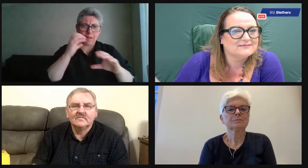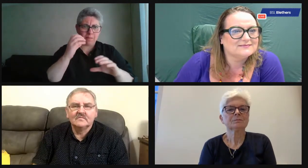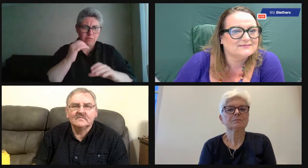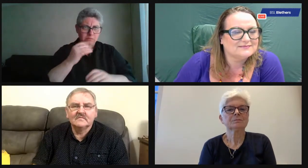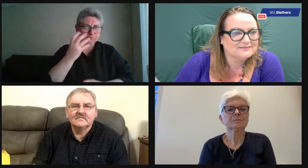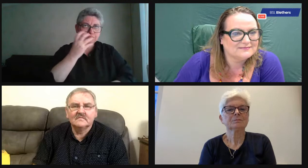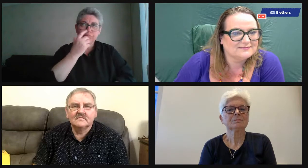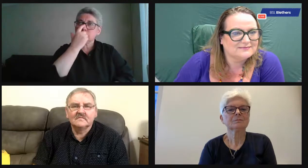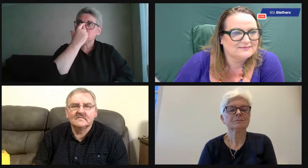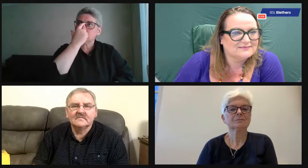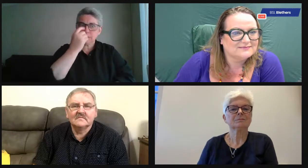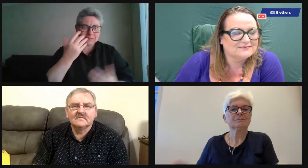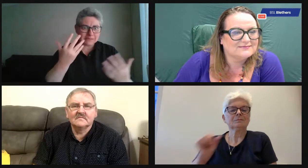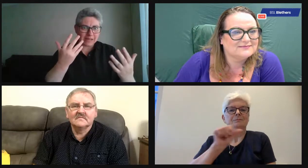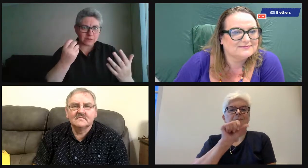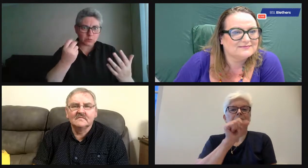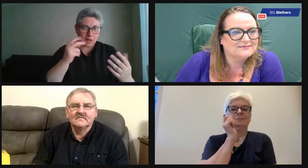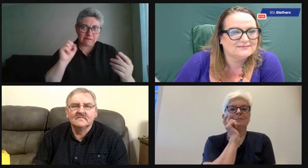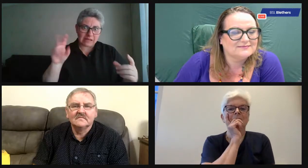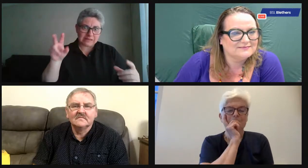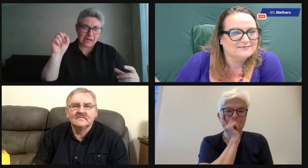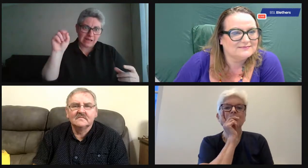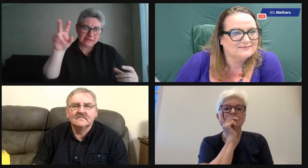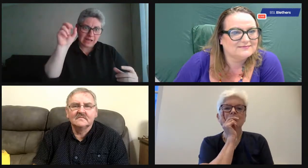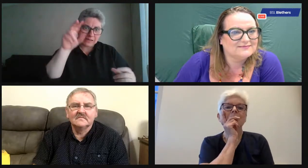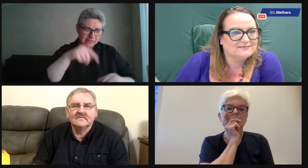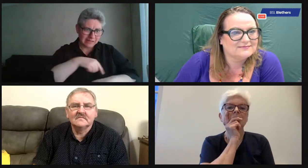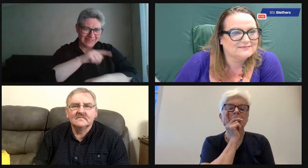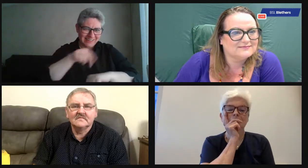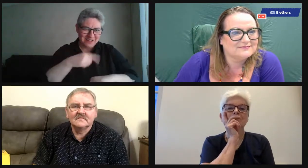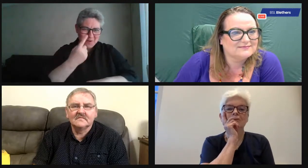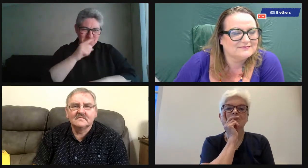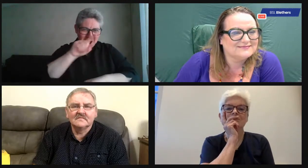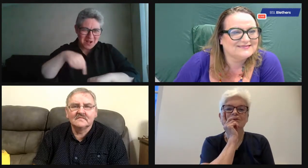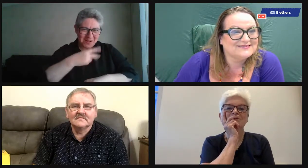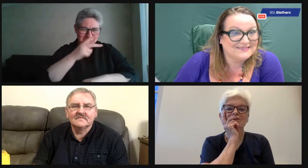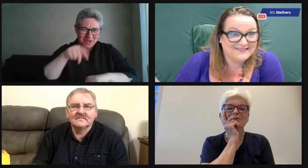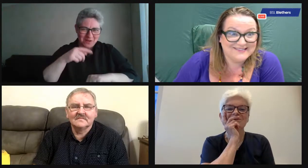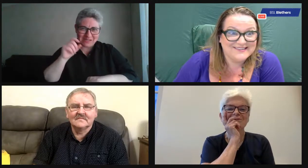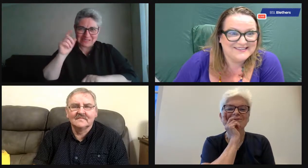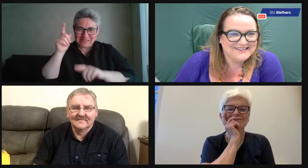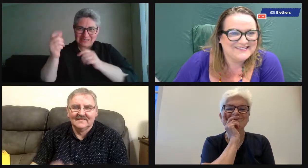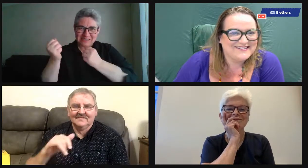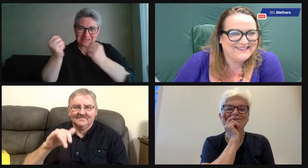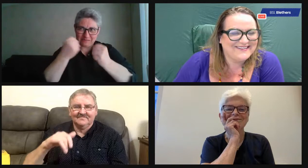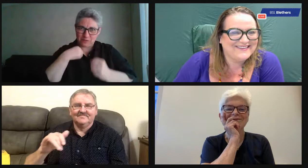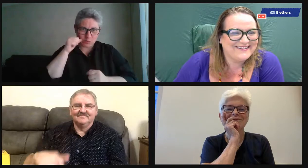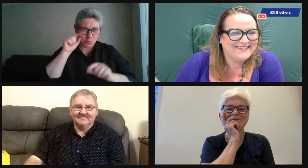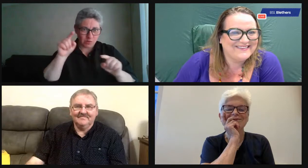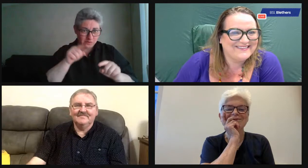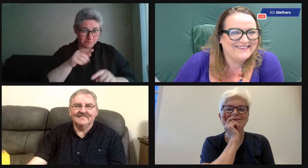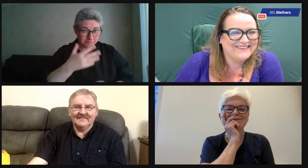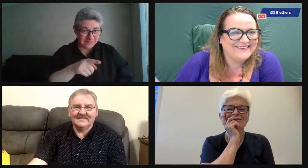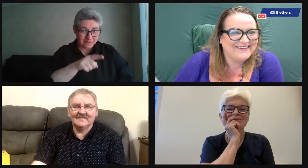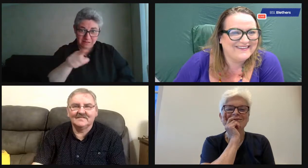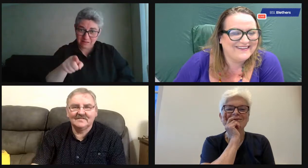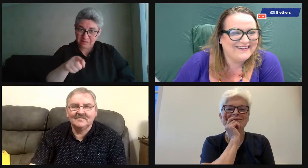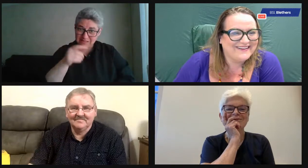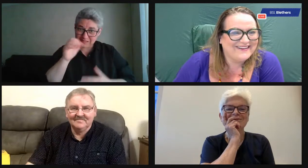volunteering involved in that, really, because, you know, there'd be 10 or 12 drop off points for each minibus. It would take some